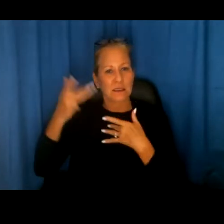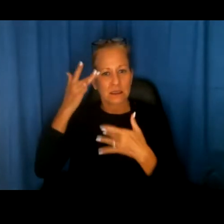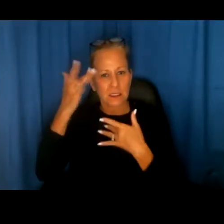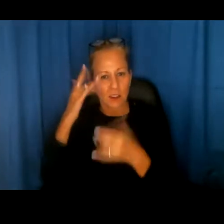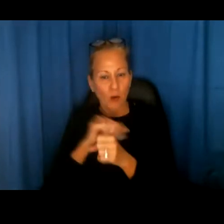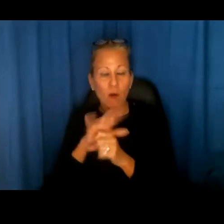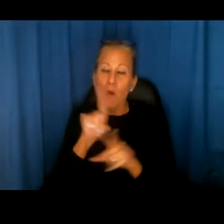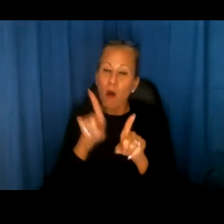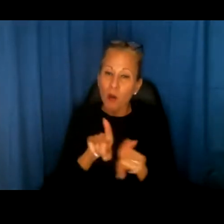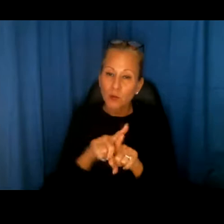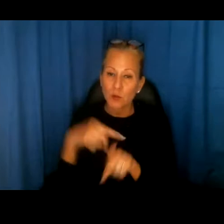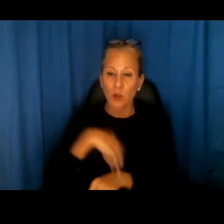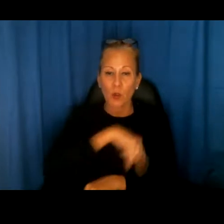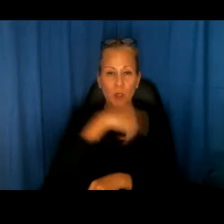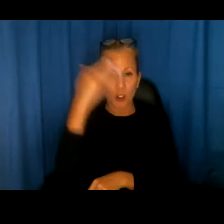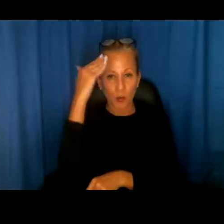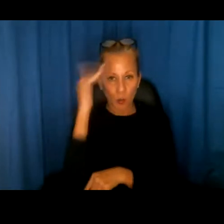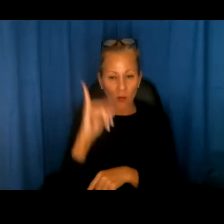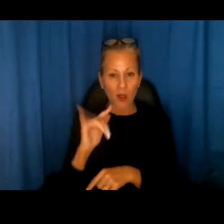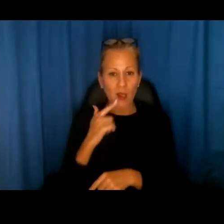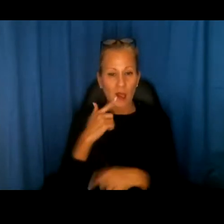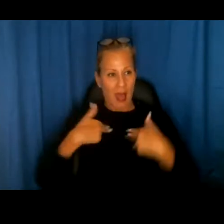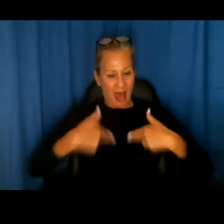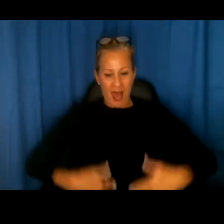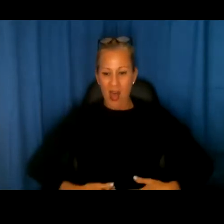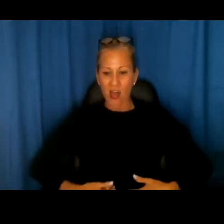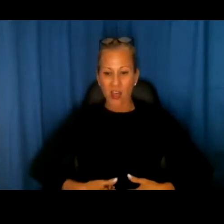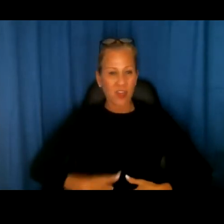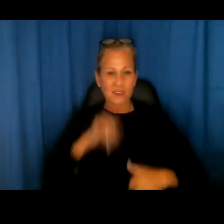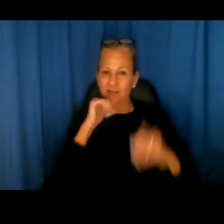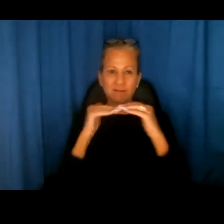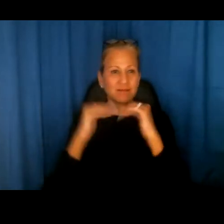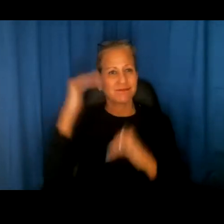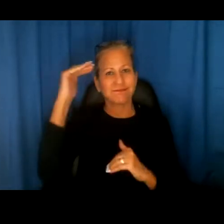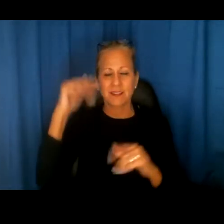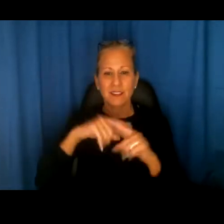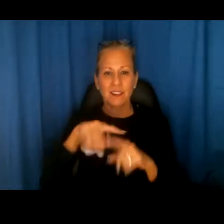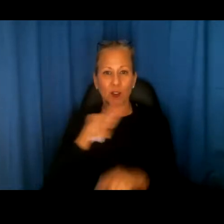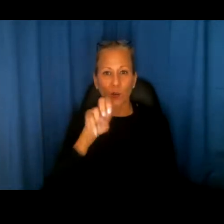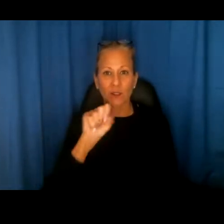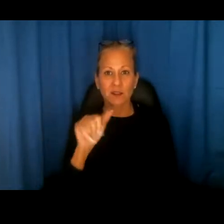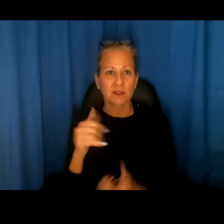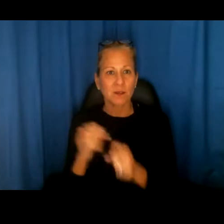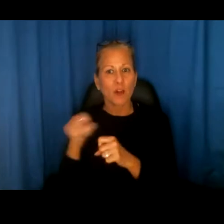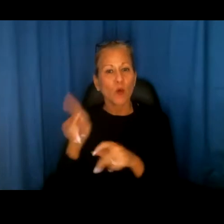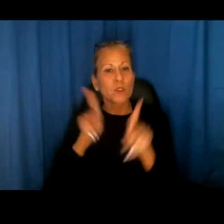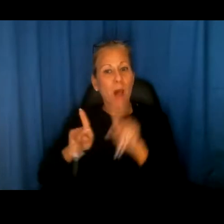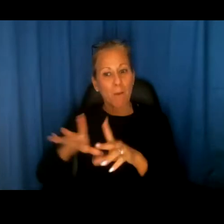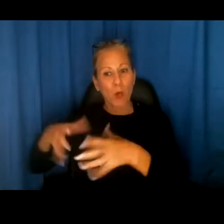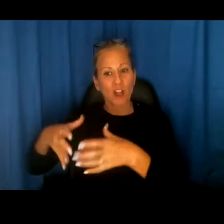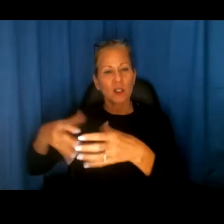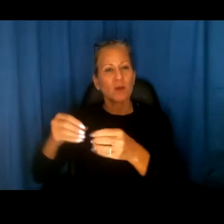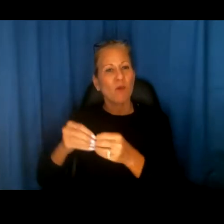but we also know that, um, you know, health disparities, uh, in the United States has also made those populations more vulnerable.